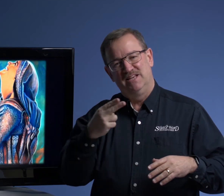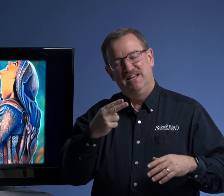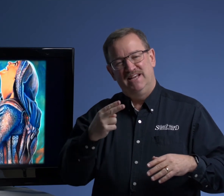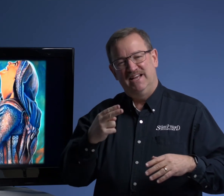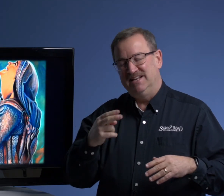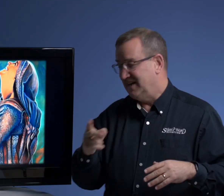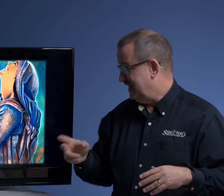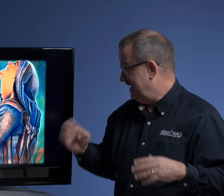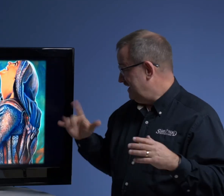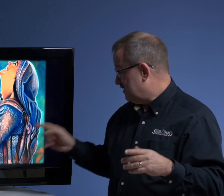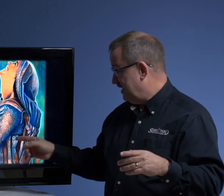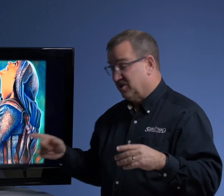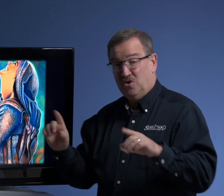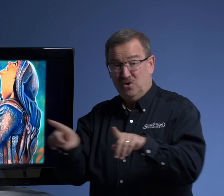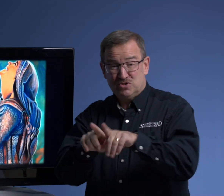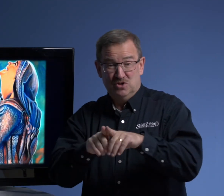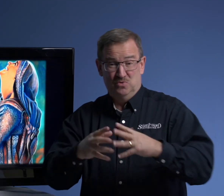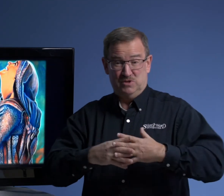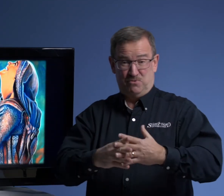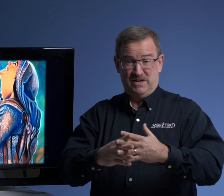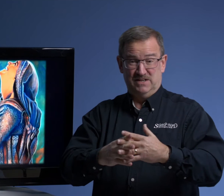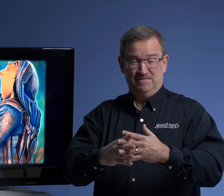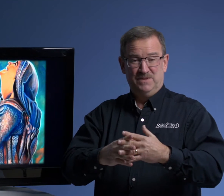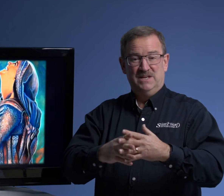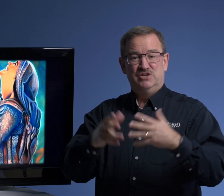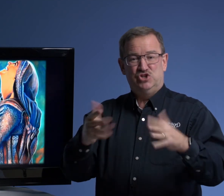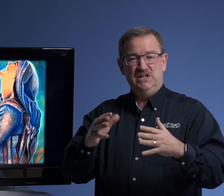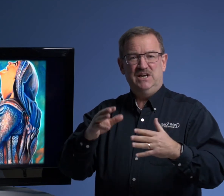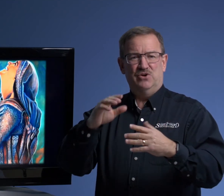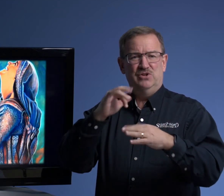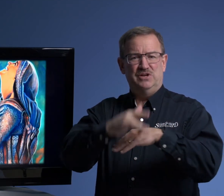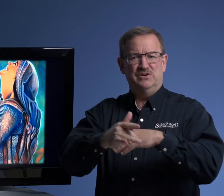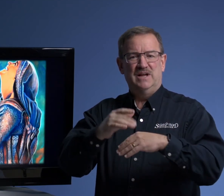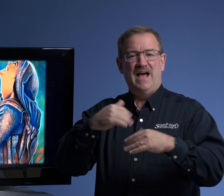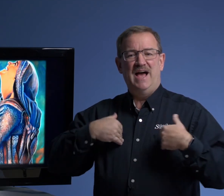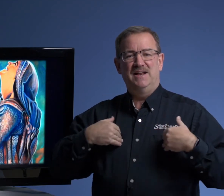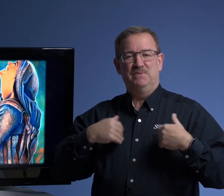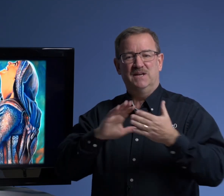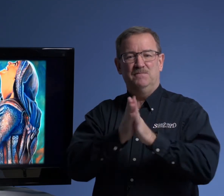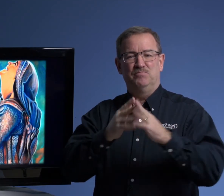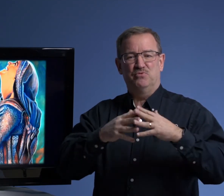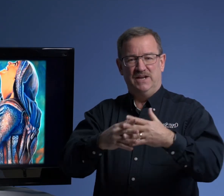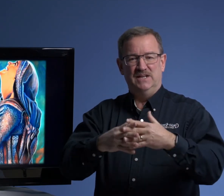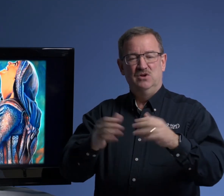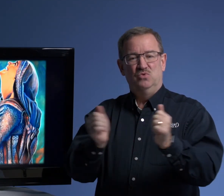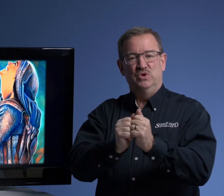And Elizabeth also was pregnant. She earlier had become pregnant with